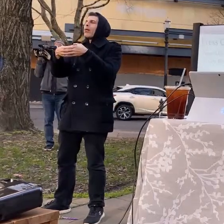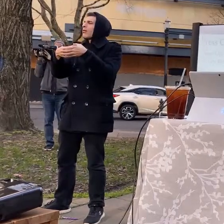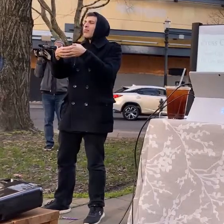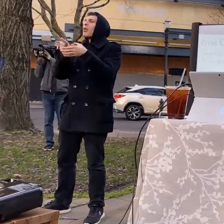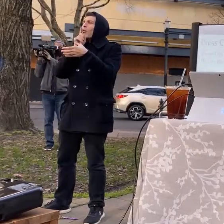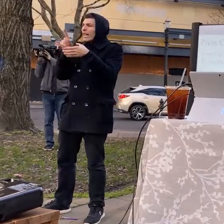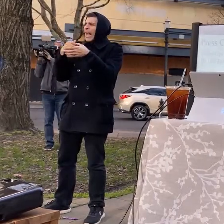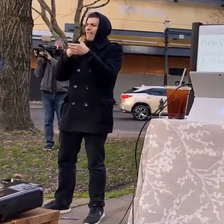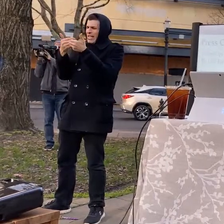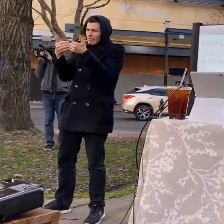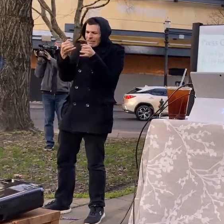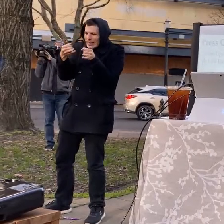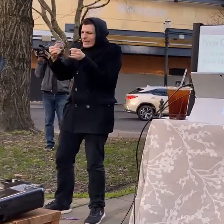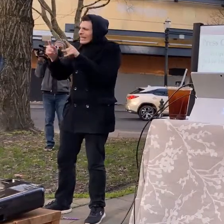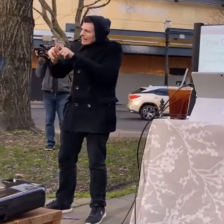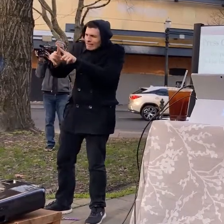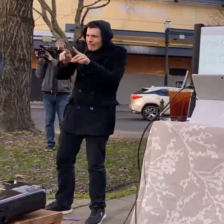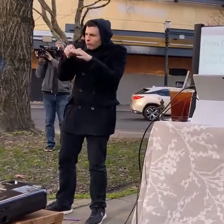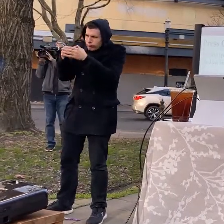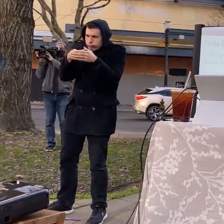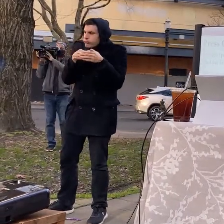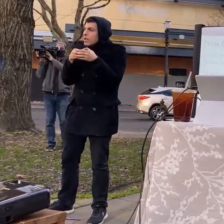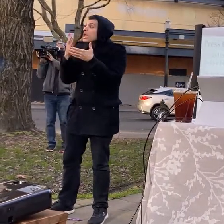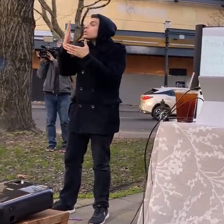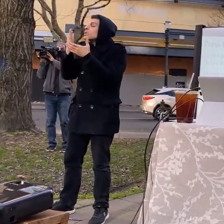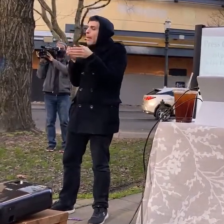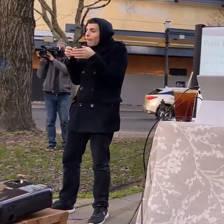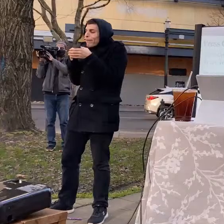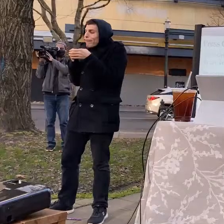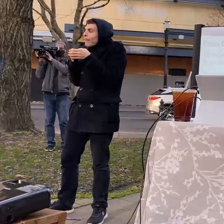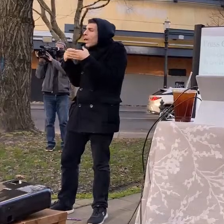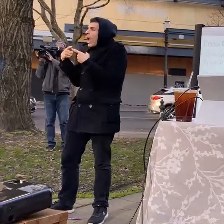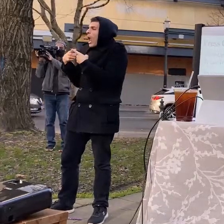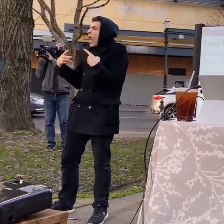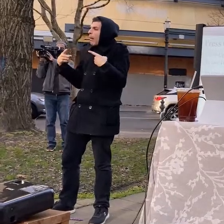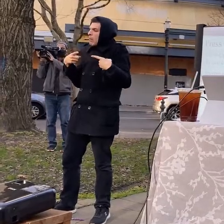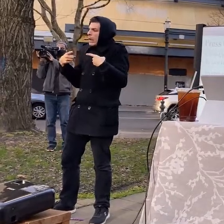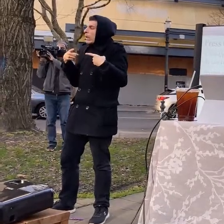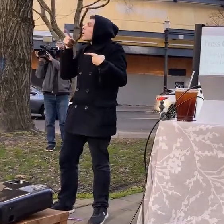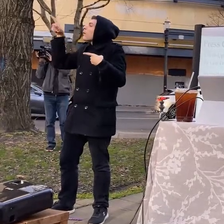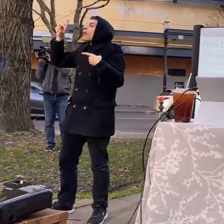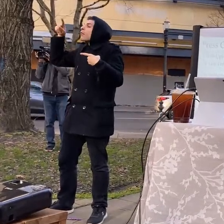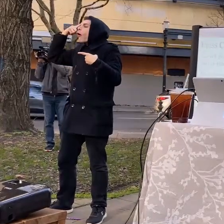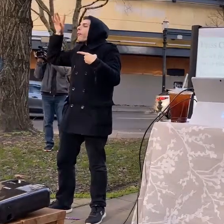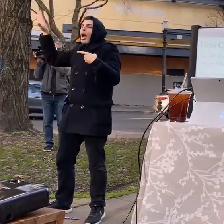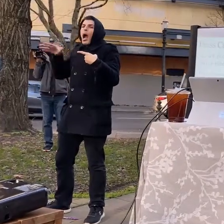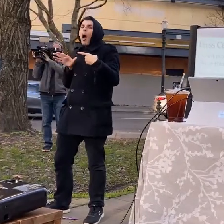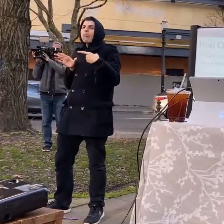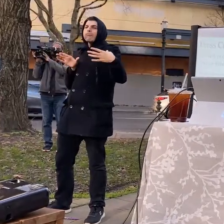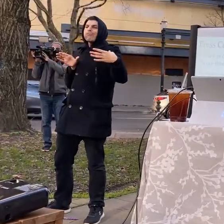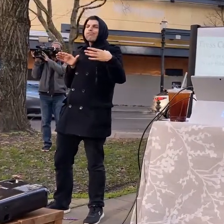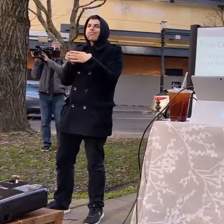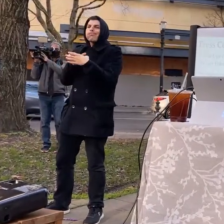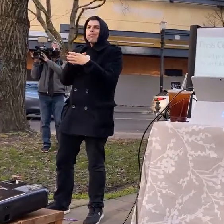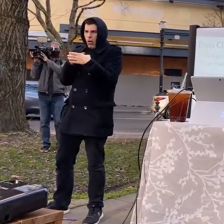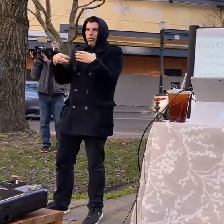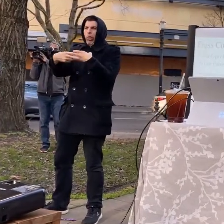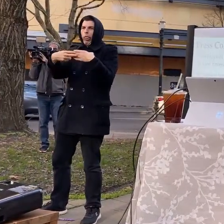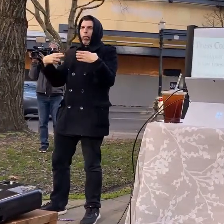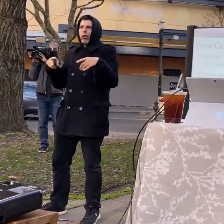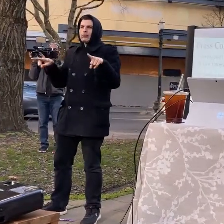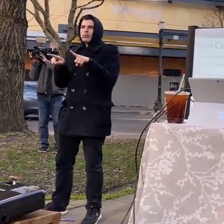our ancestors actually helped the pilgrims come over to oregon city and